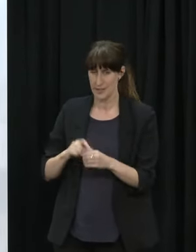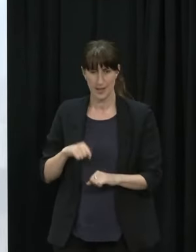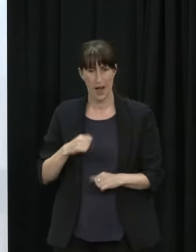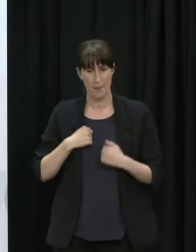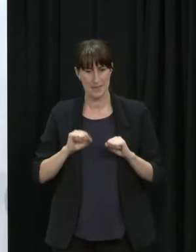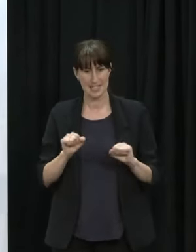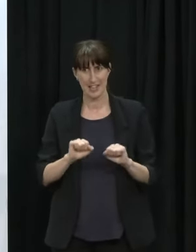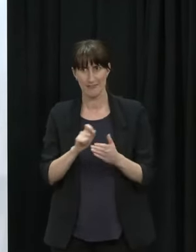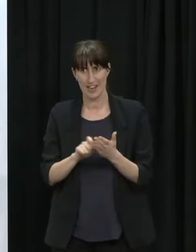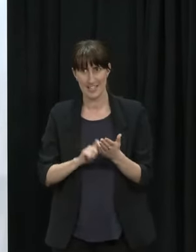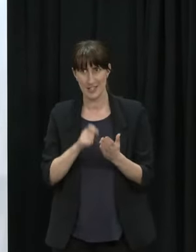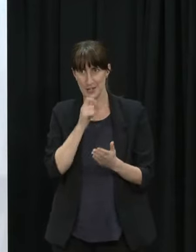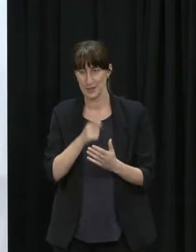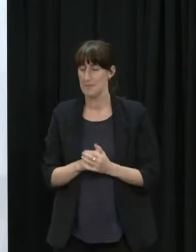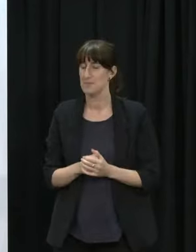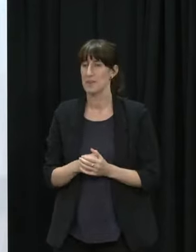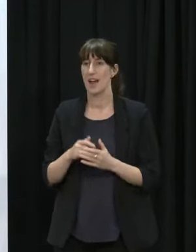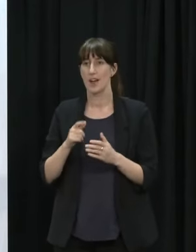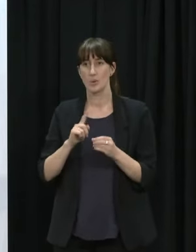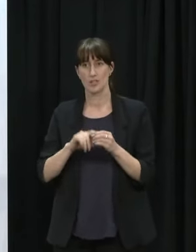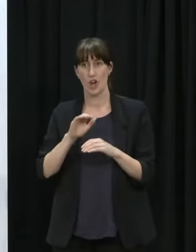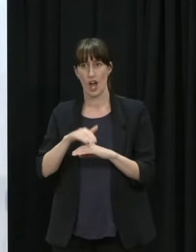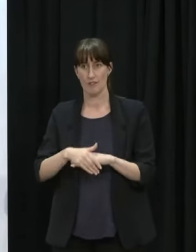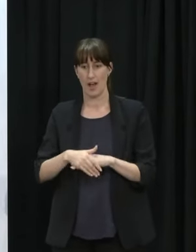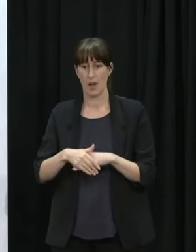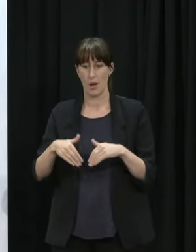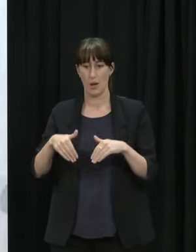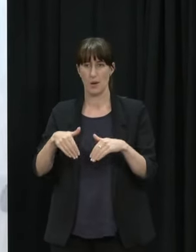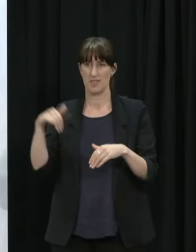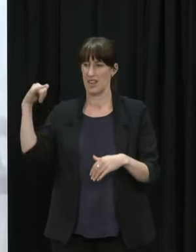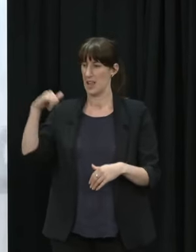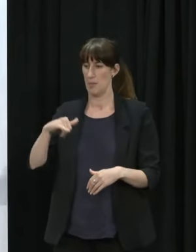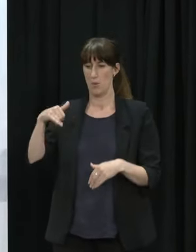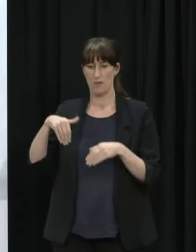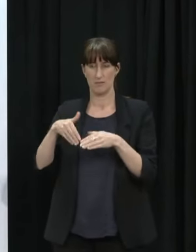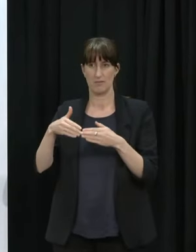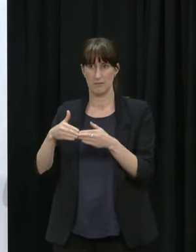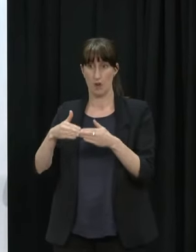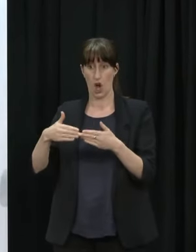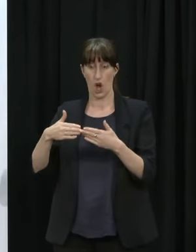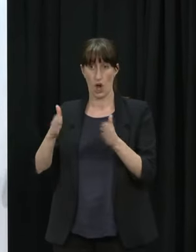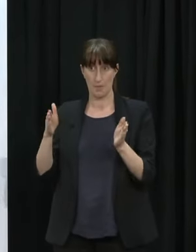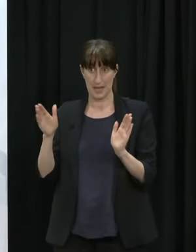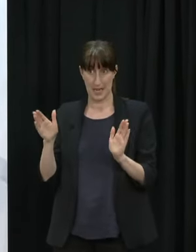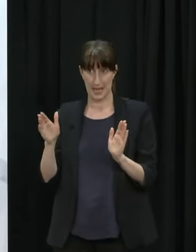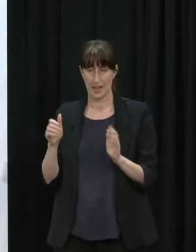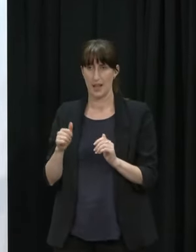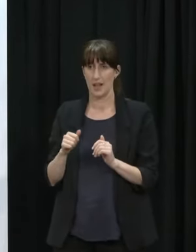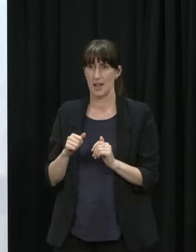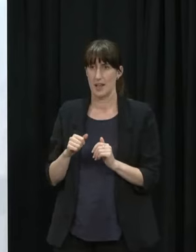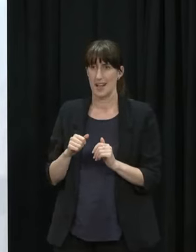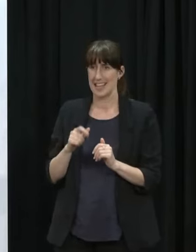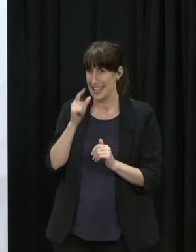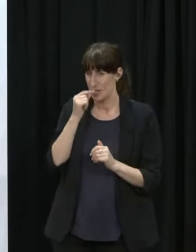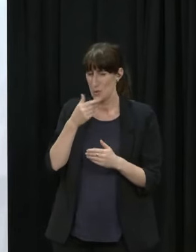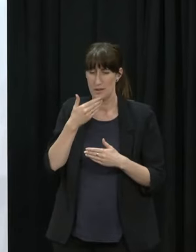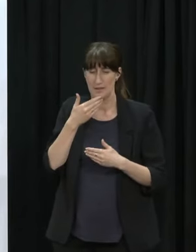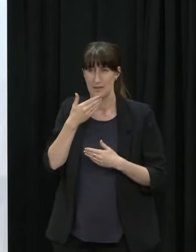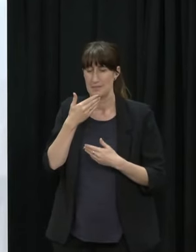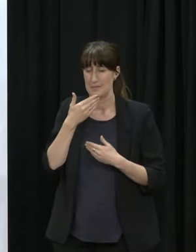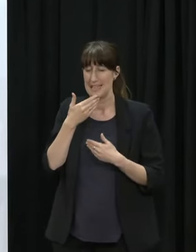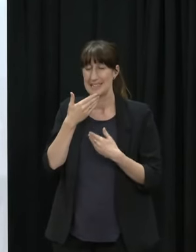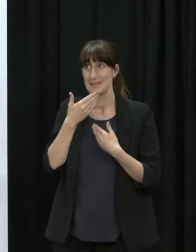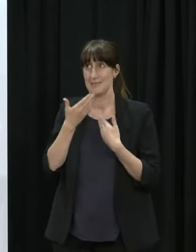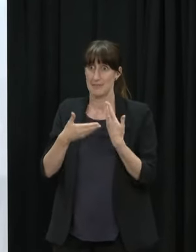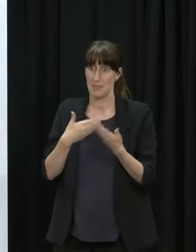border opening for people New Zealanders anywhere around the world other than in Australia can you be any more specific when you think they might be able to